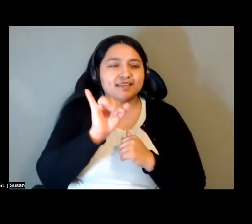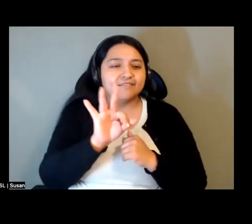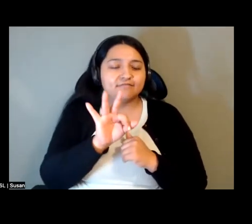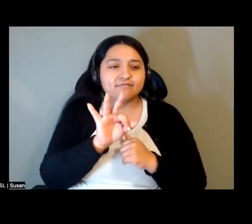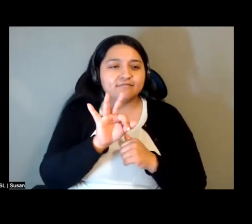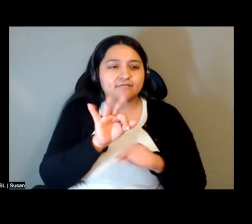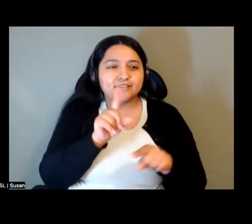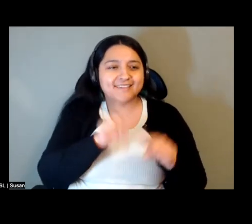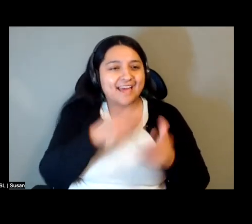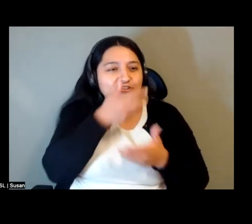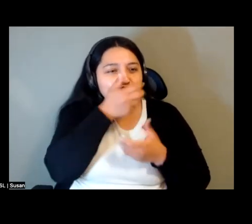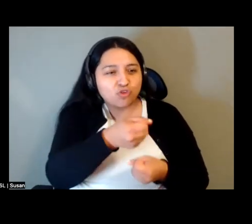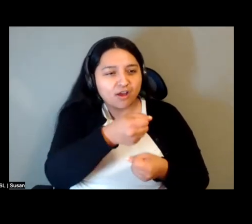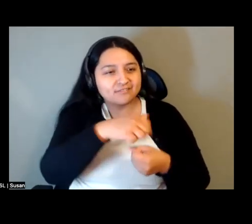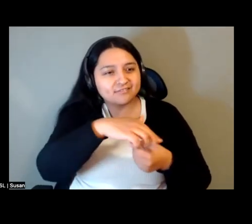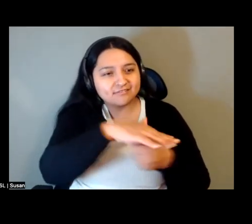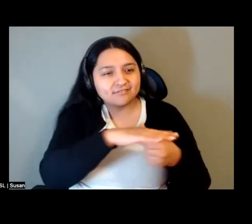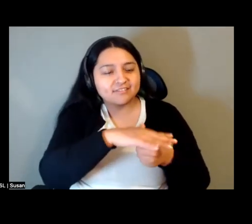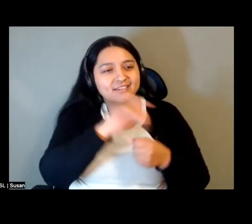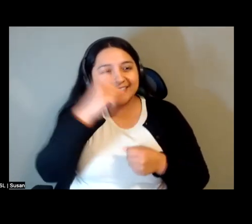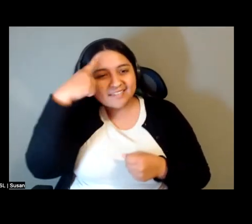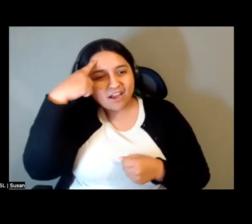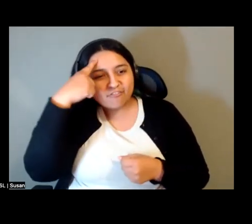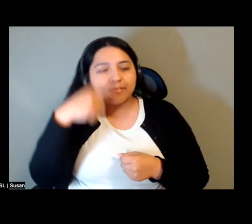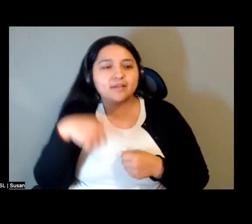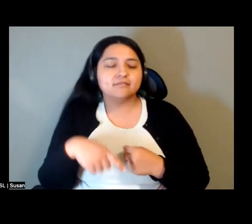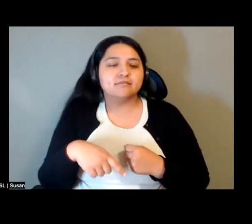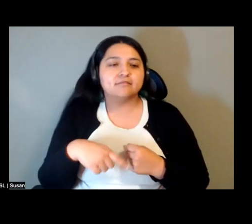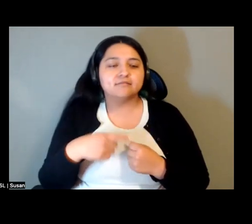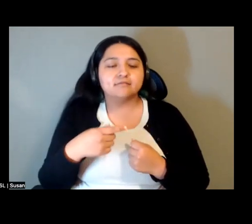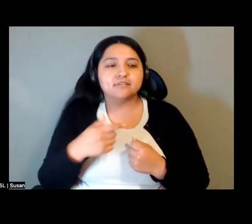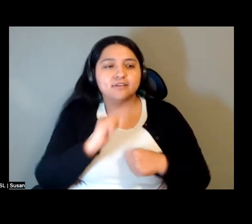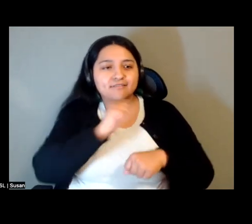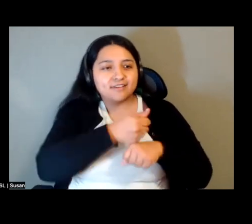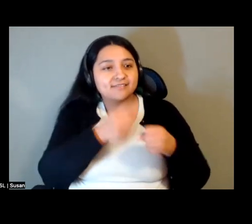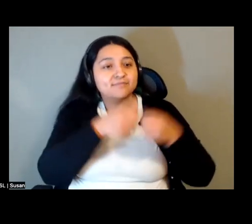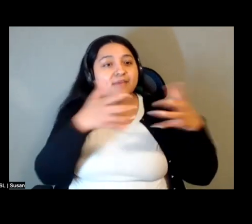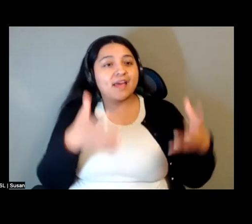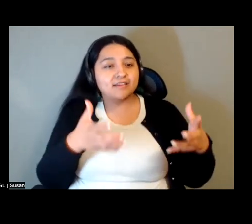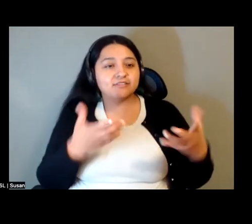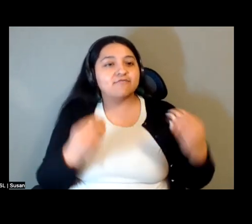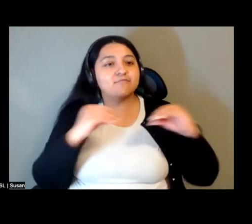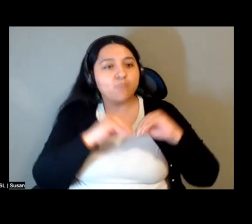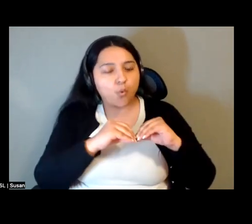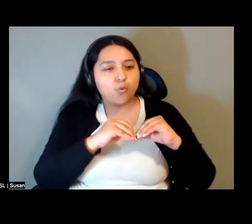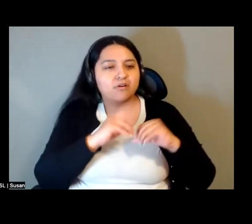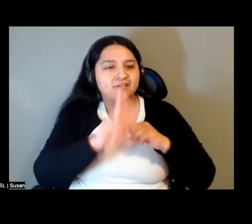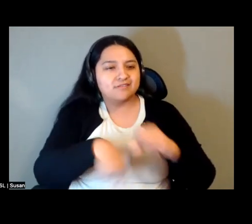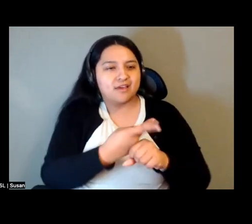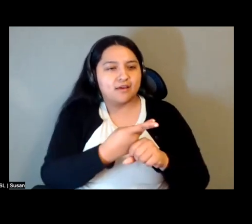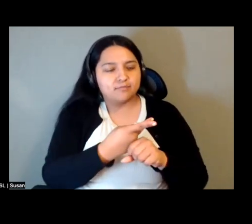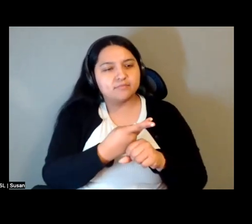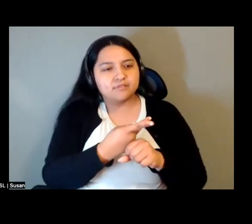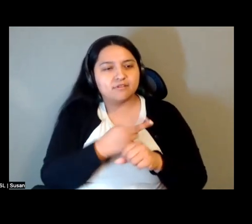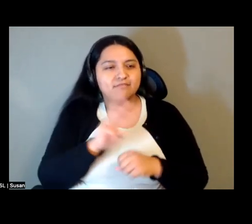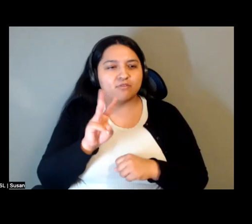authority of government, the expansion of more improvised and temporary forms of social security, the